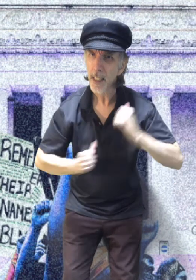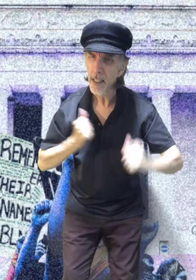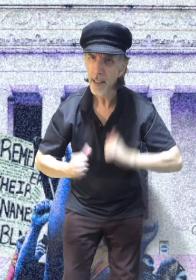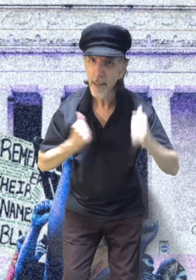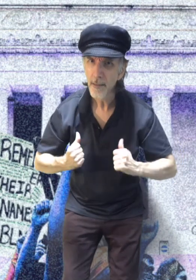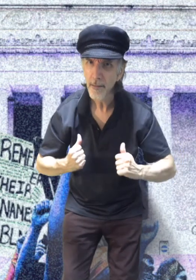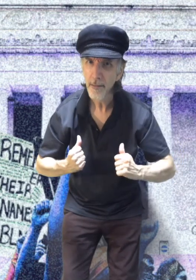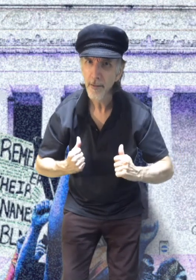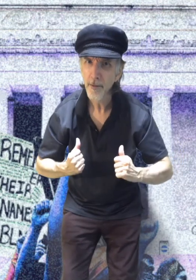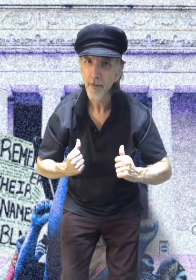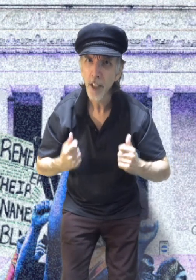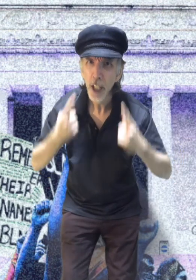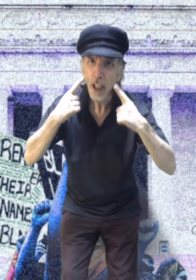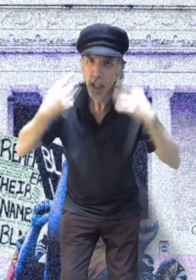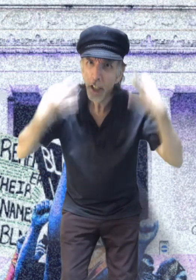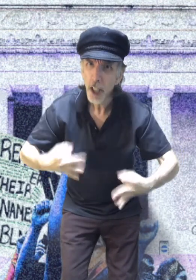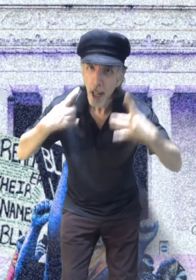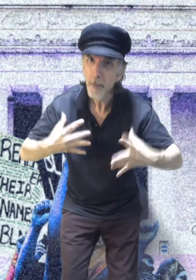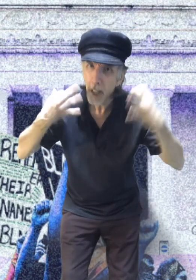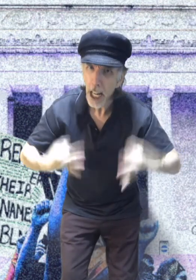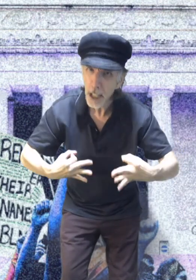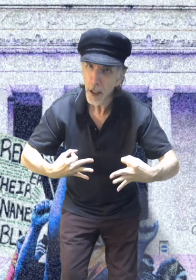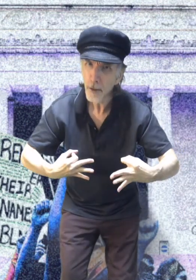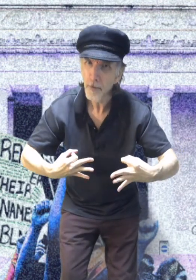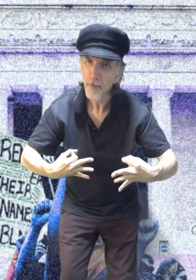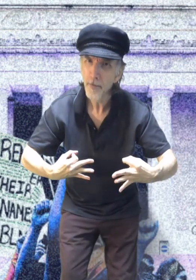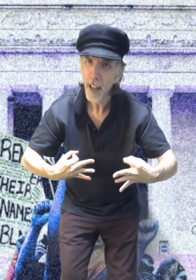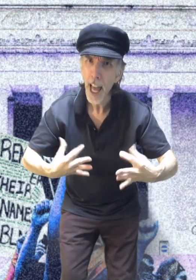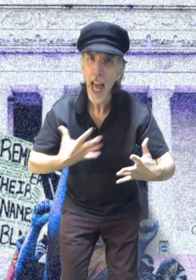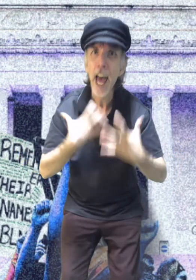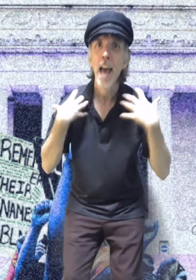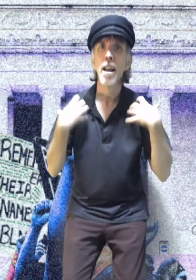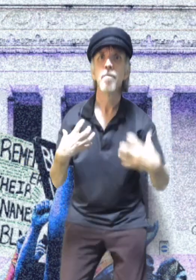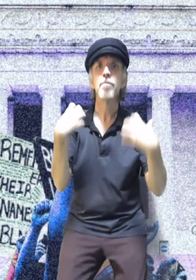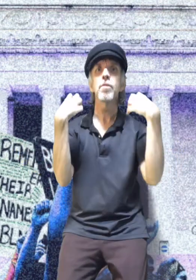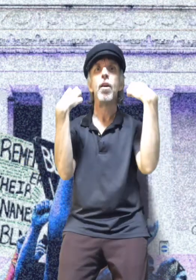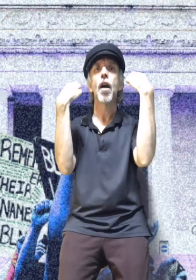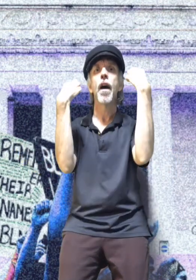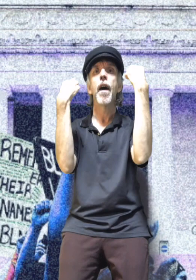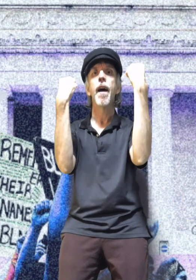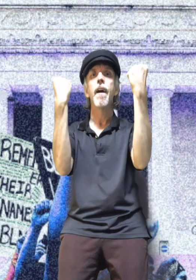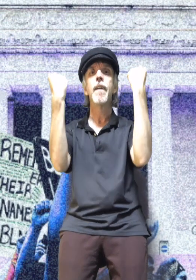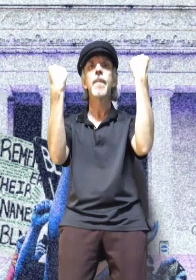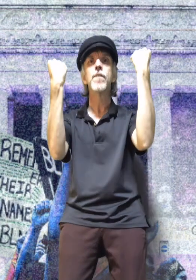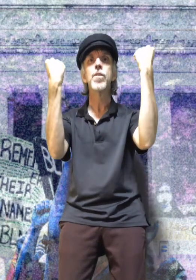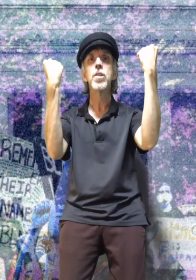determinations, and bravery.